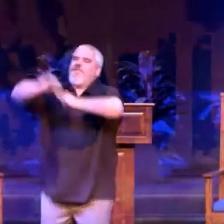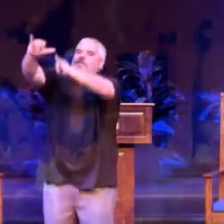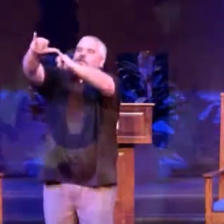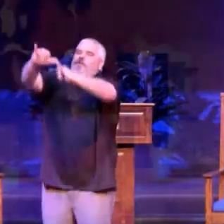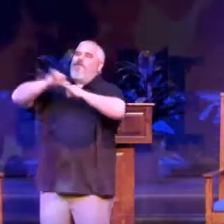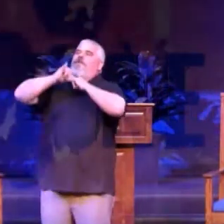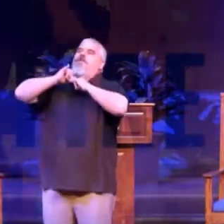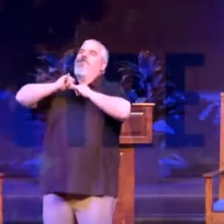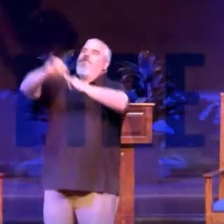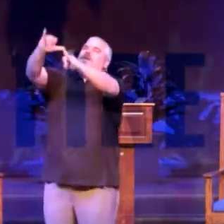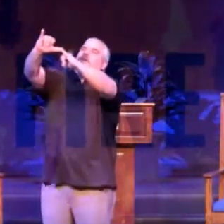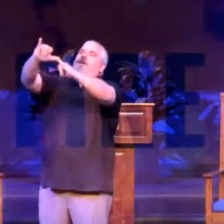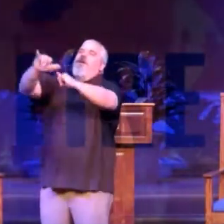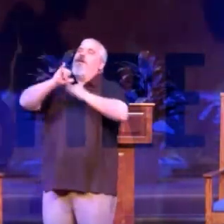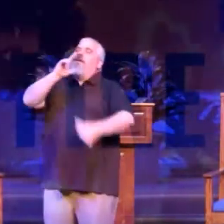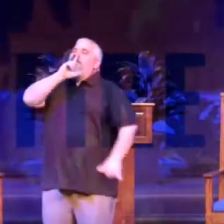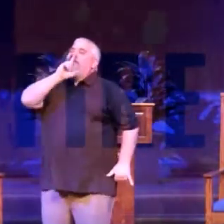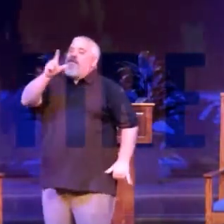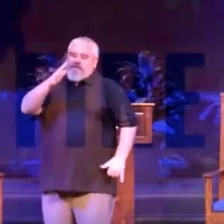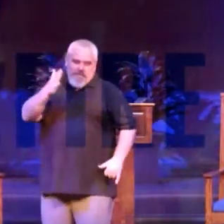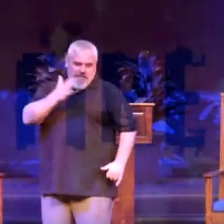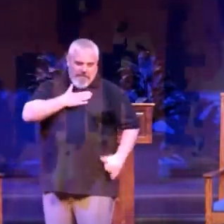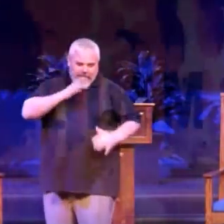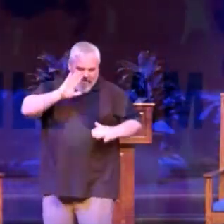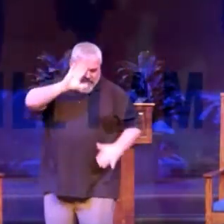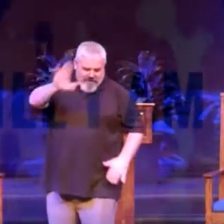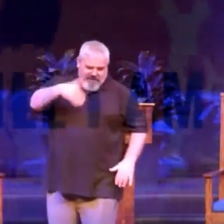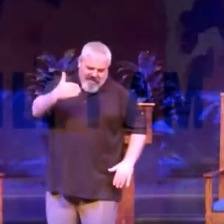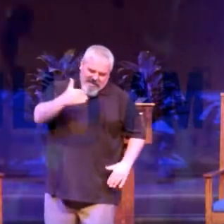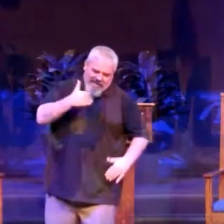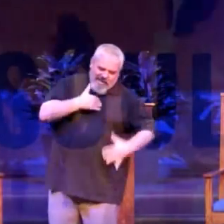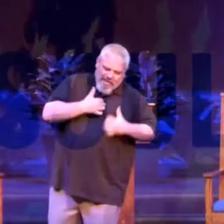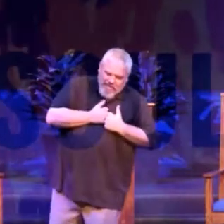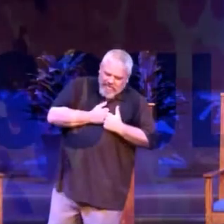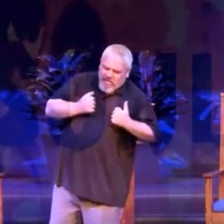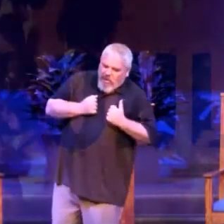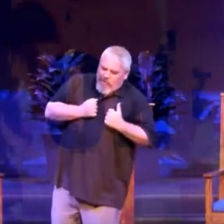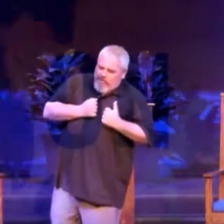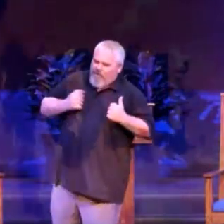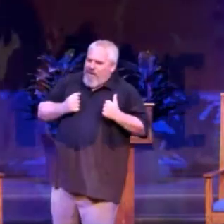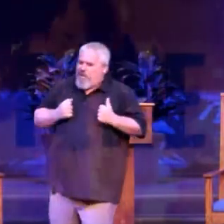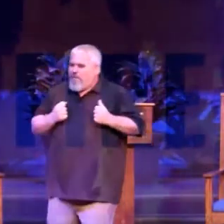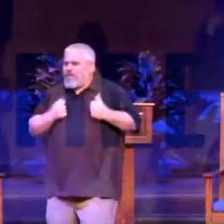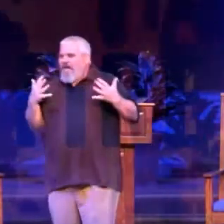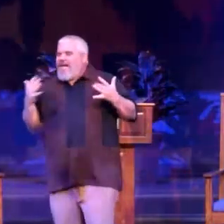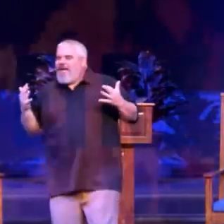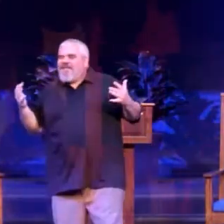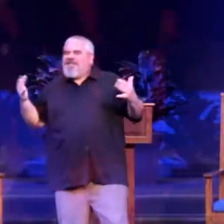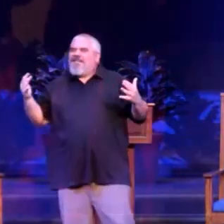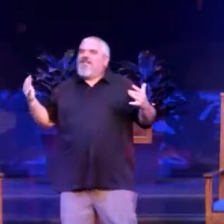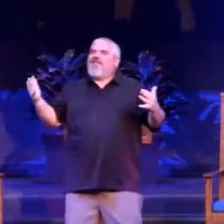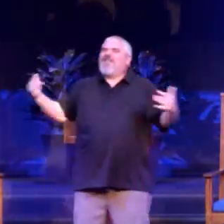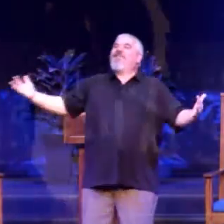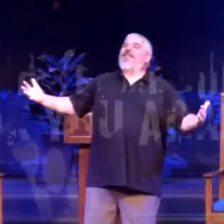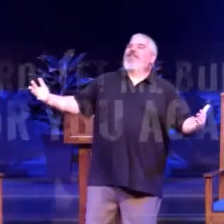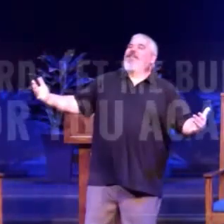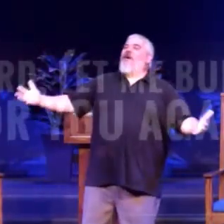on fire. Till I have my soul on fire. Lord,